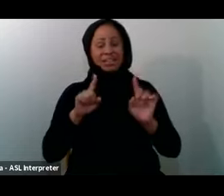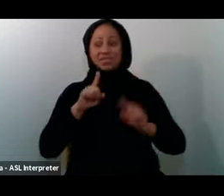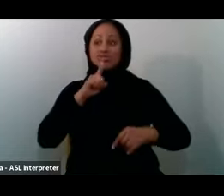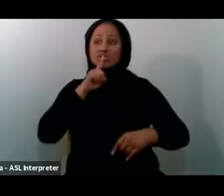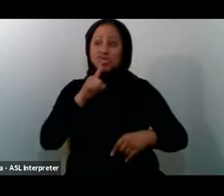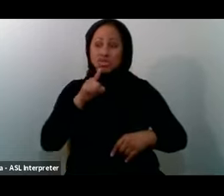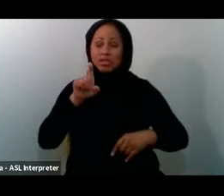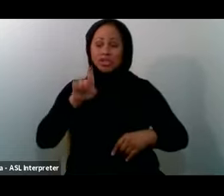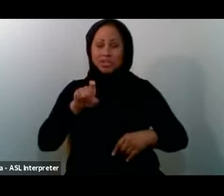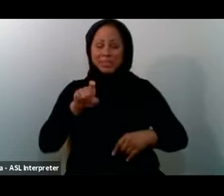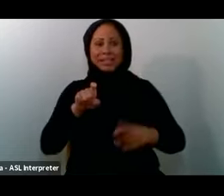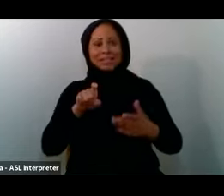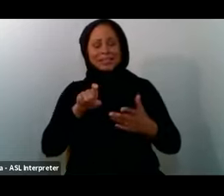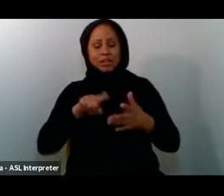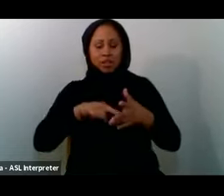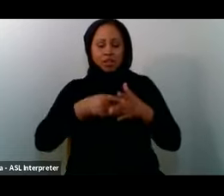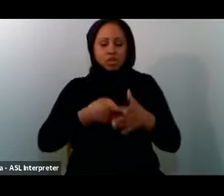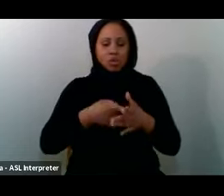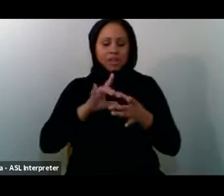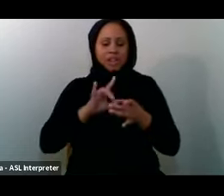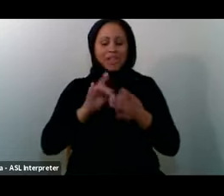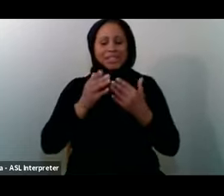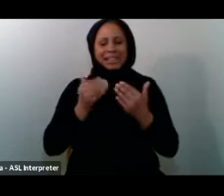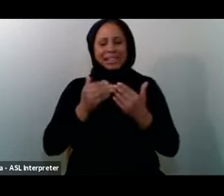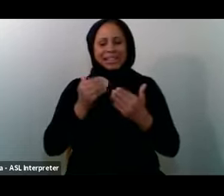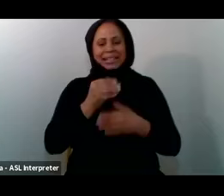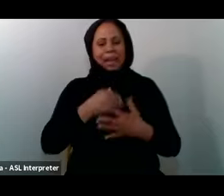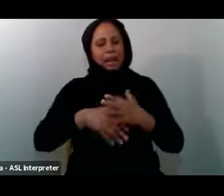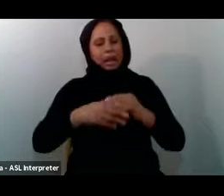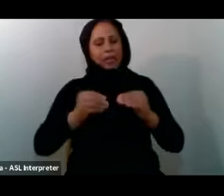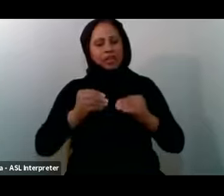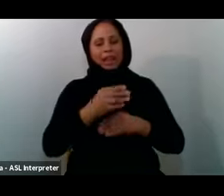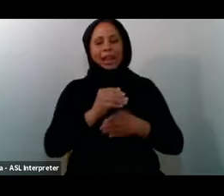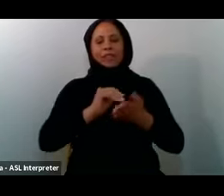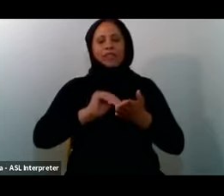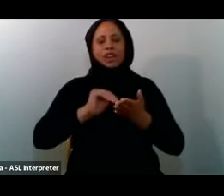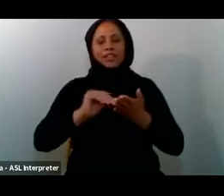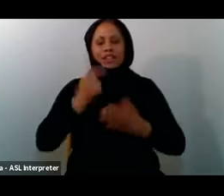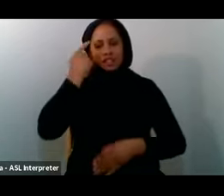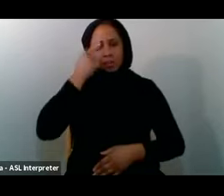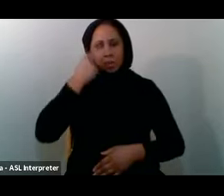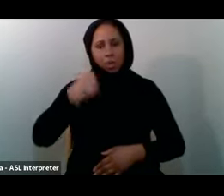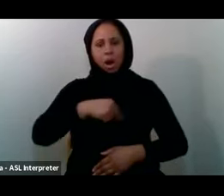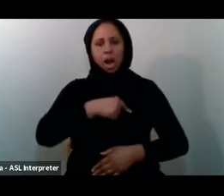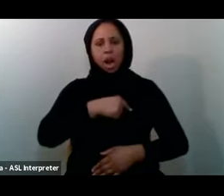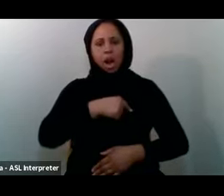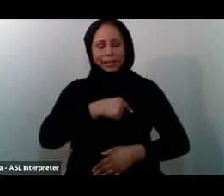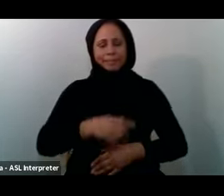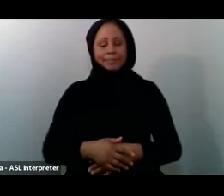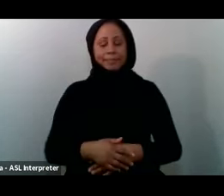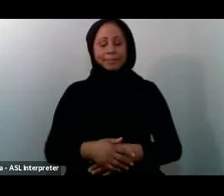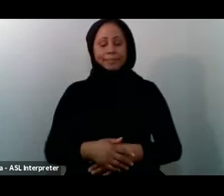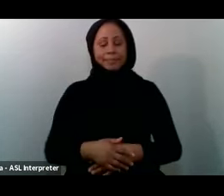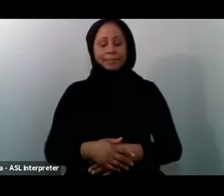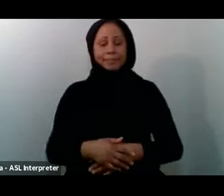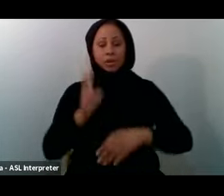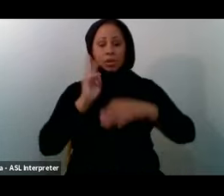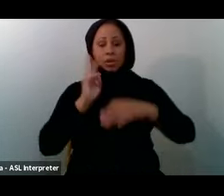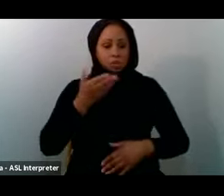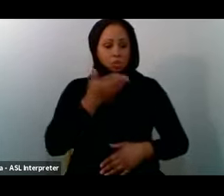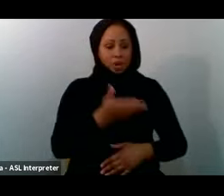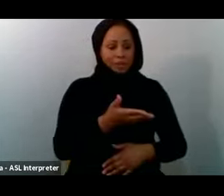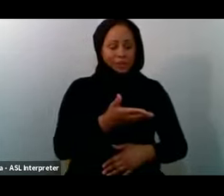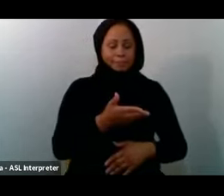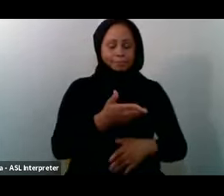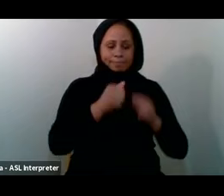And comfort And forgiveness for us You know The Prophet Sallallahu alayhi wa sallam There's a very beautiful